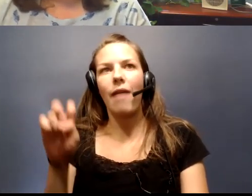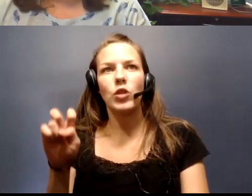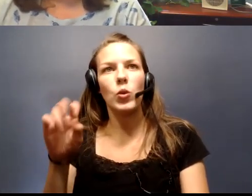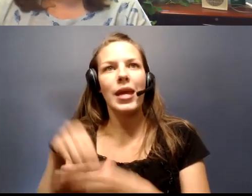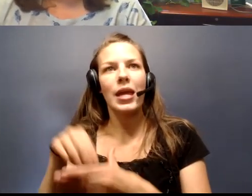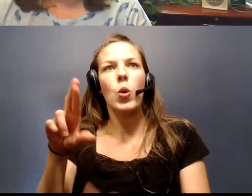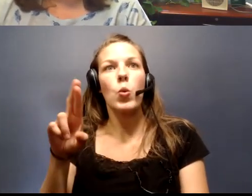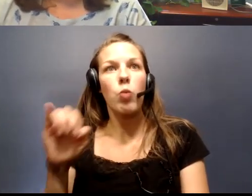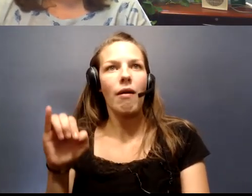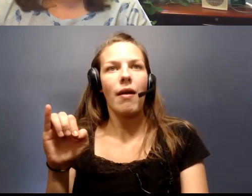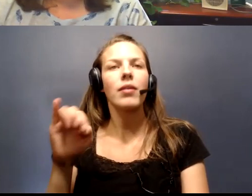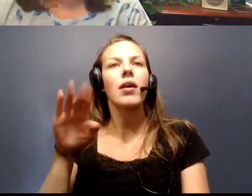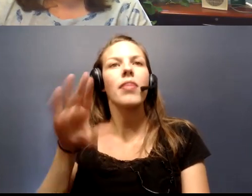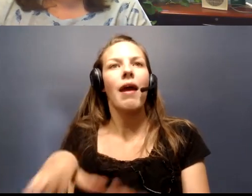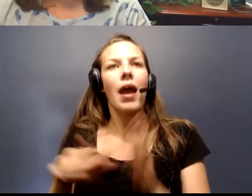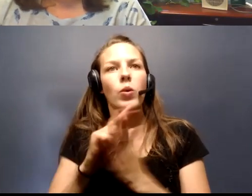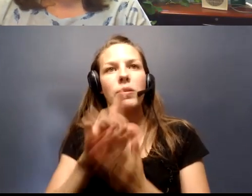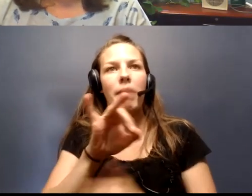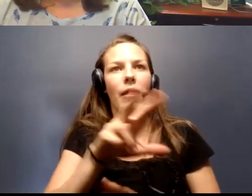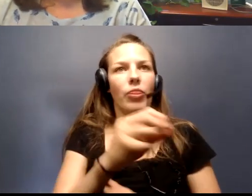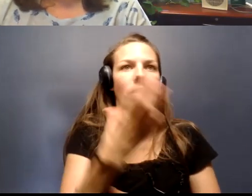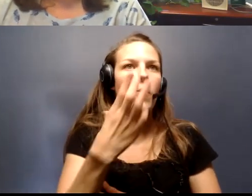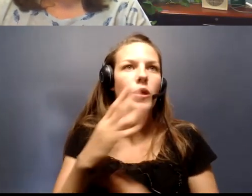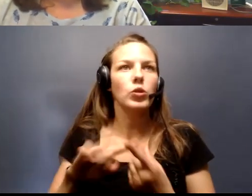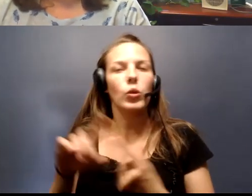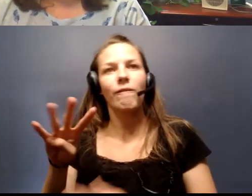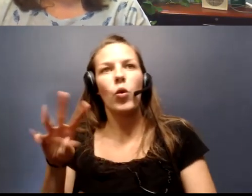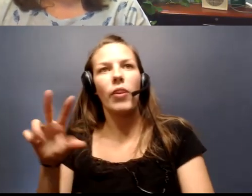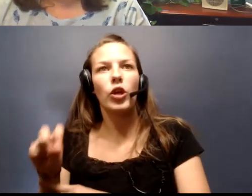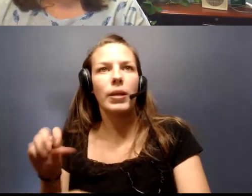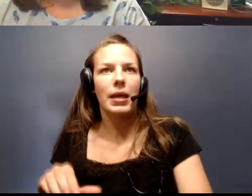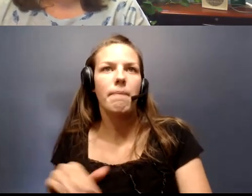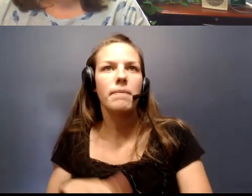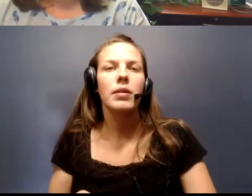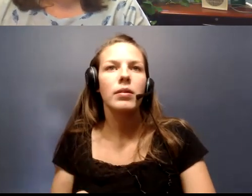and the hours will be 8.30 a.m. to 4.30 p.m.